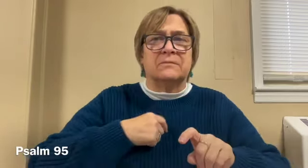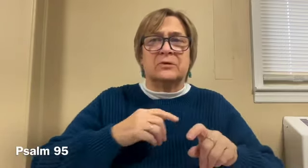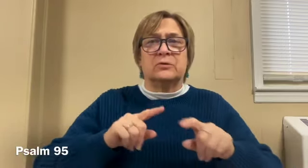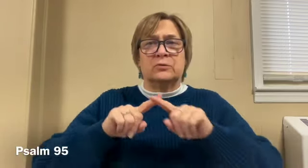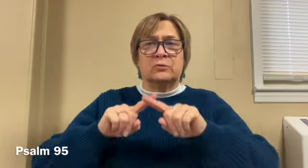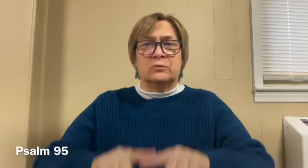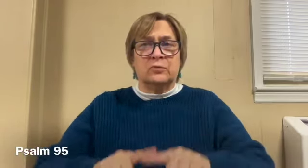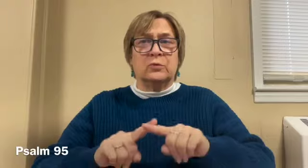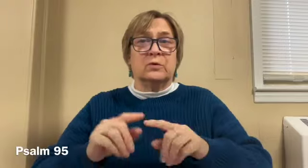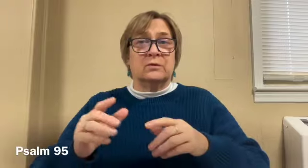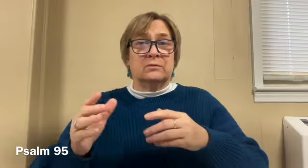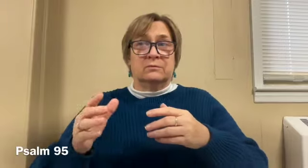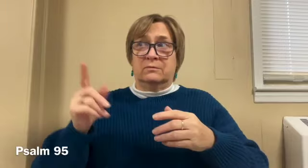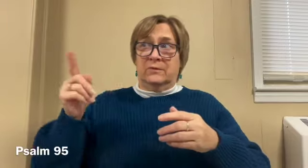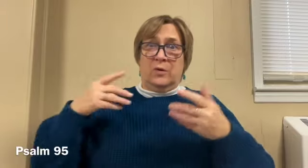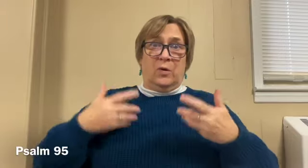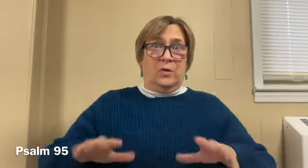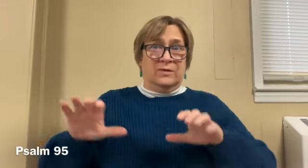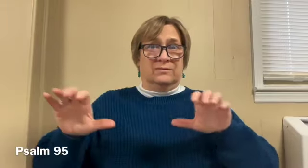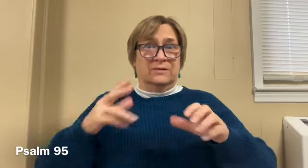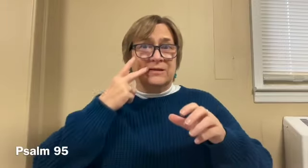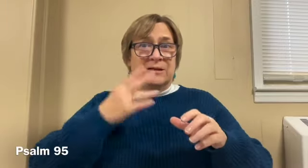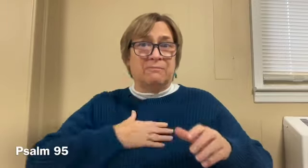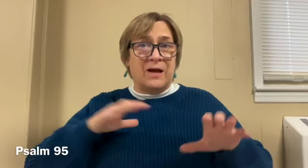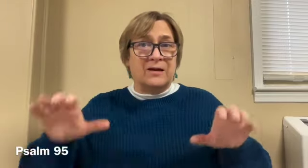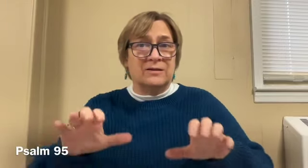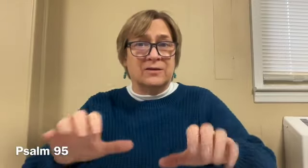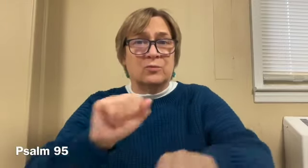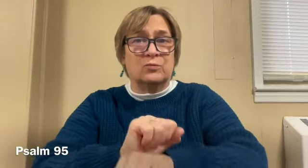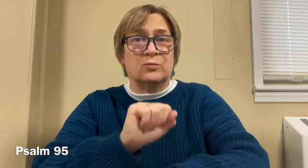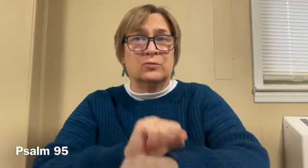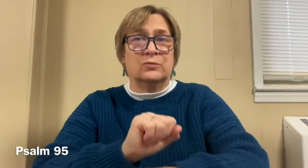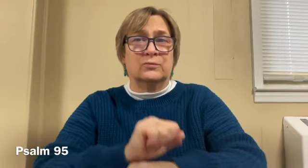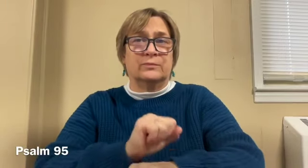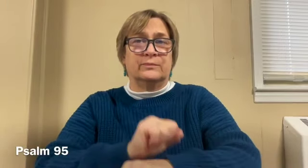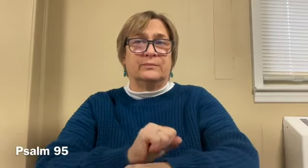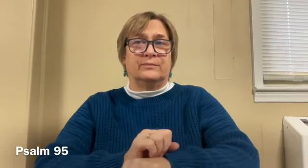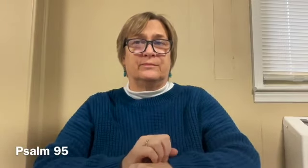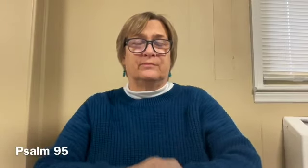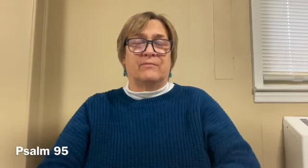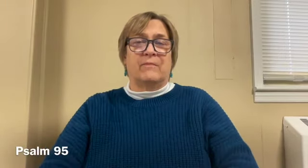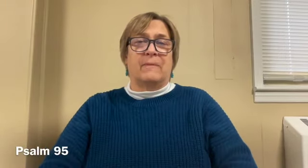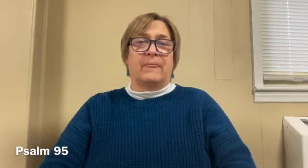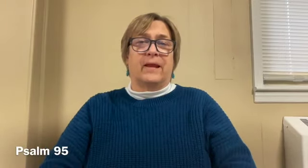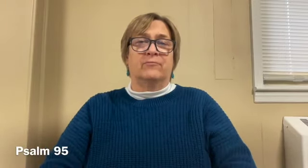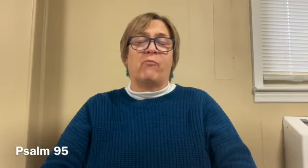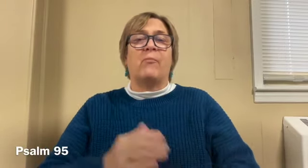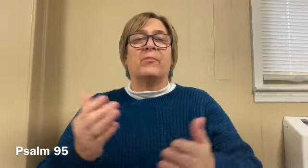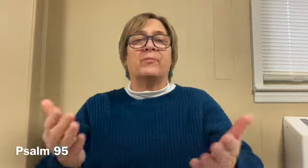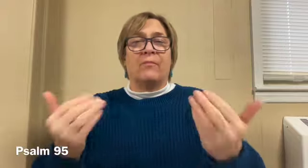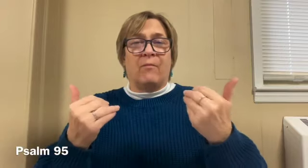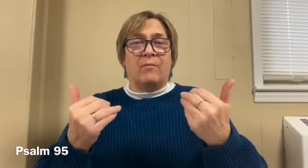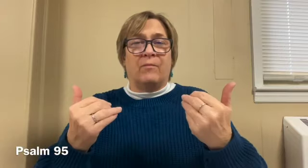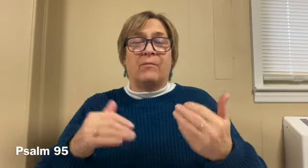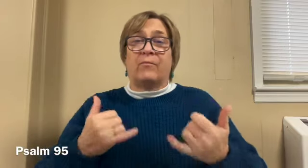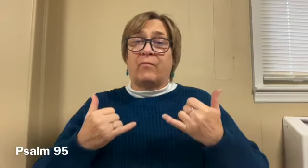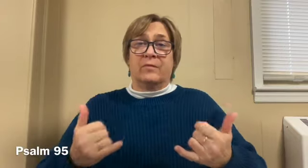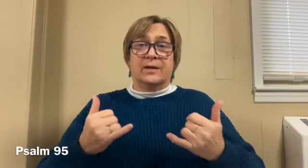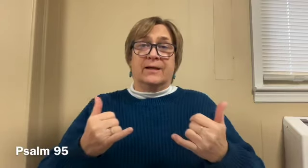if today